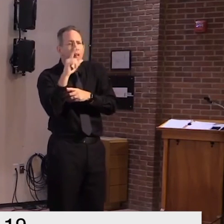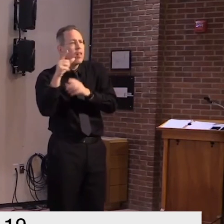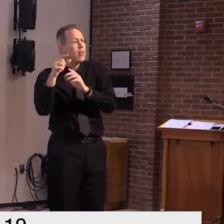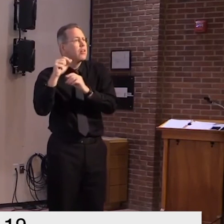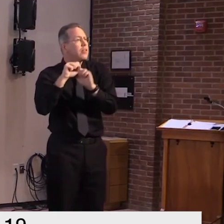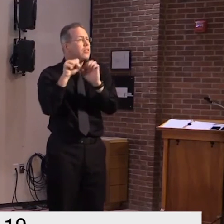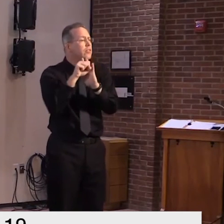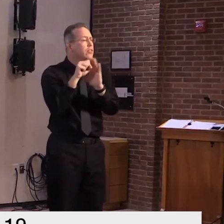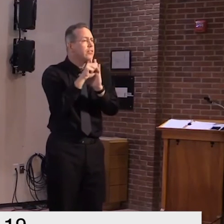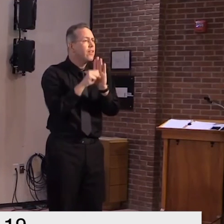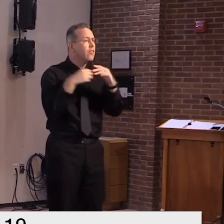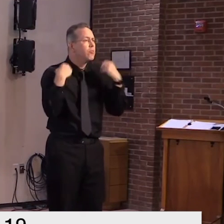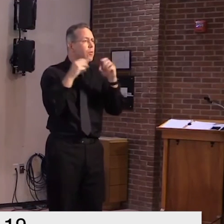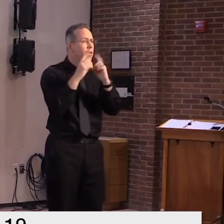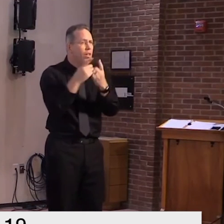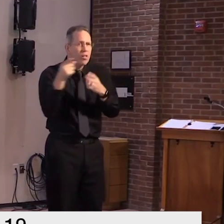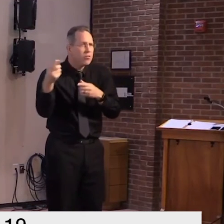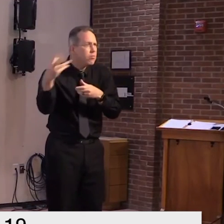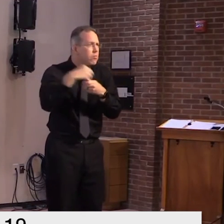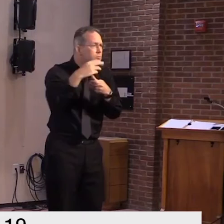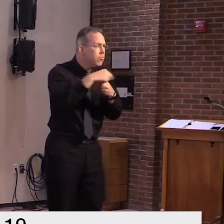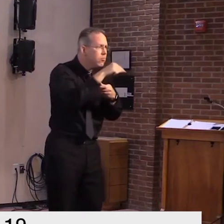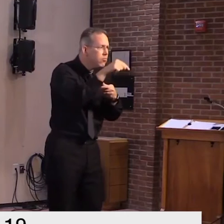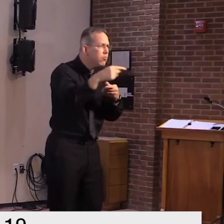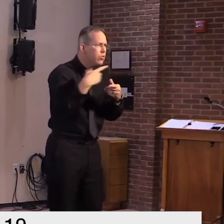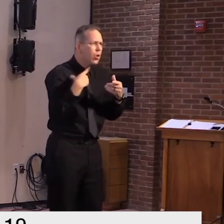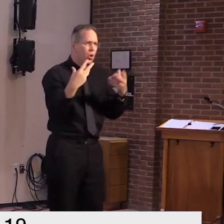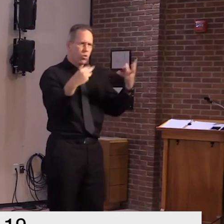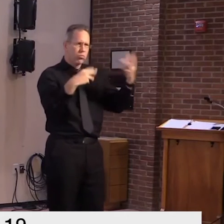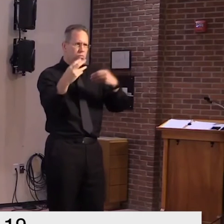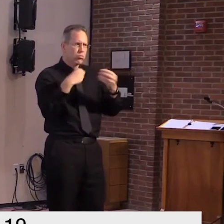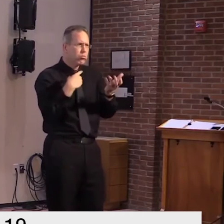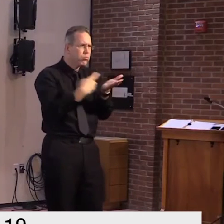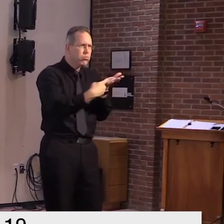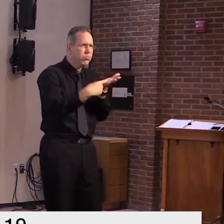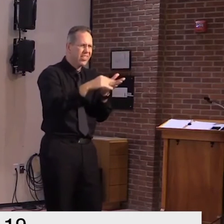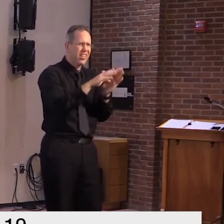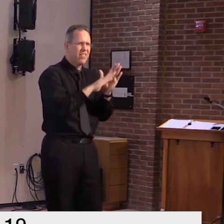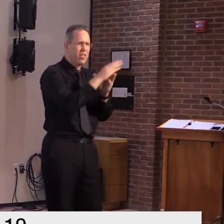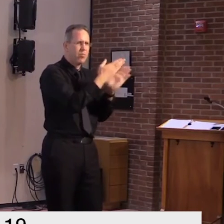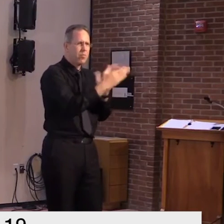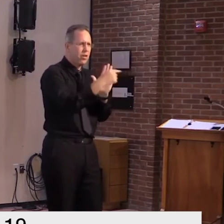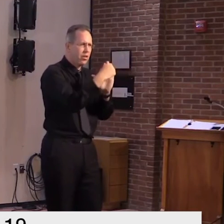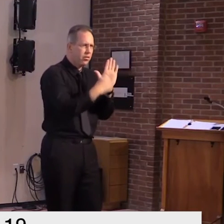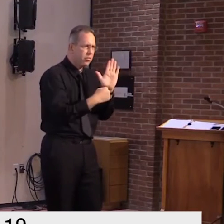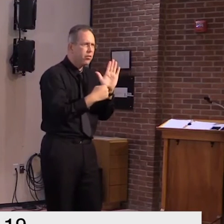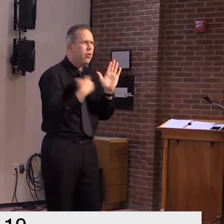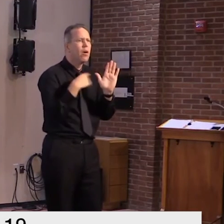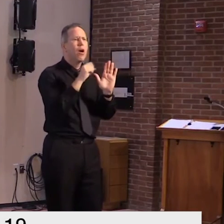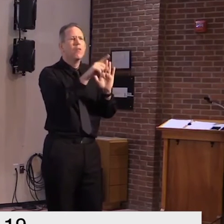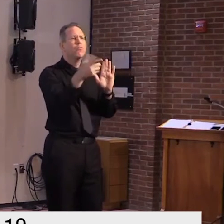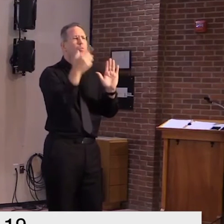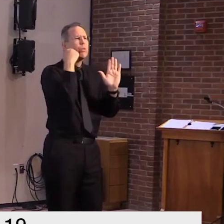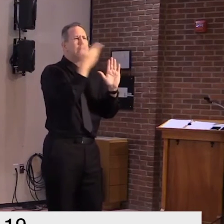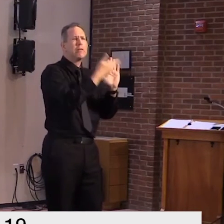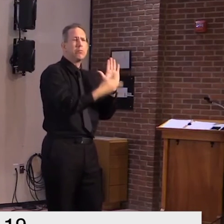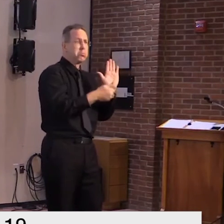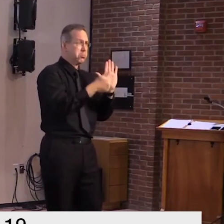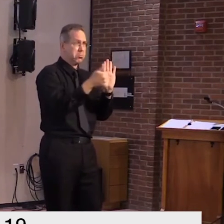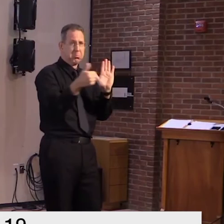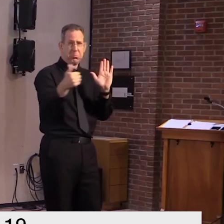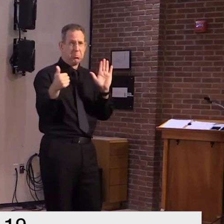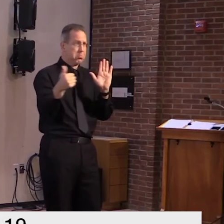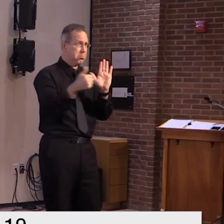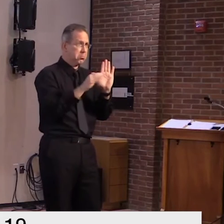on when you're looking at hospital visitation we talked to emergency dot emergency room docs as well as the vermont hospital